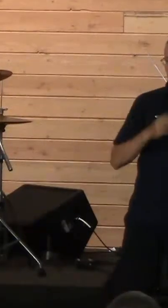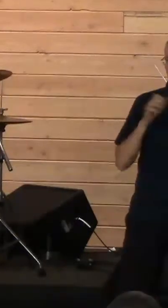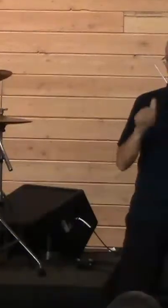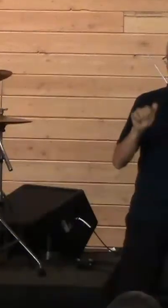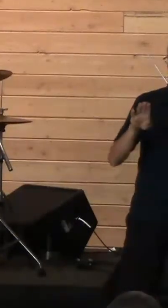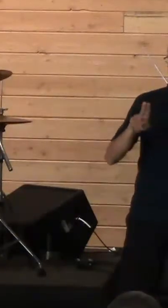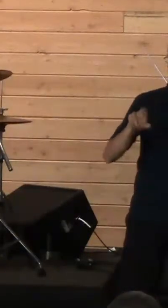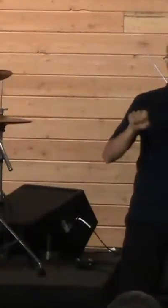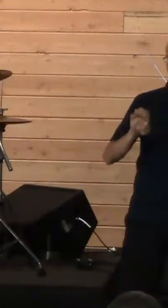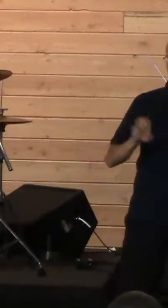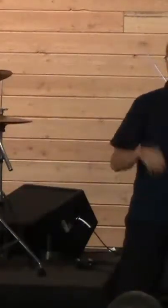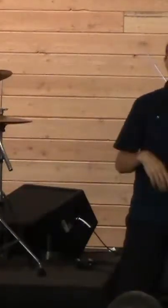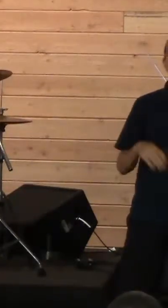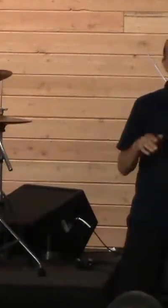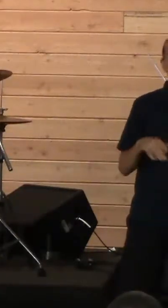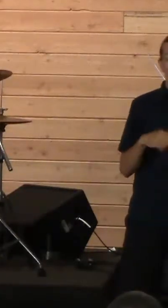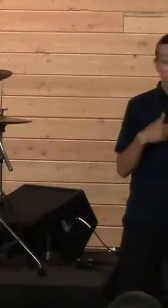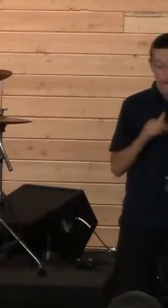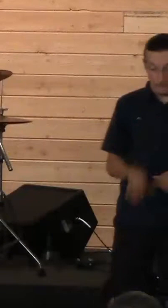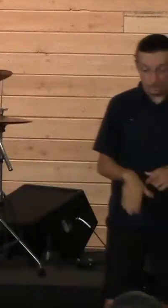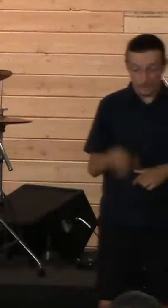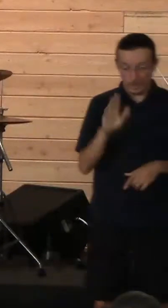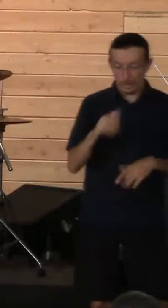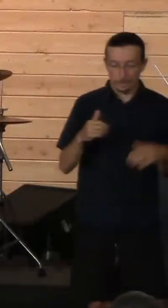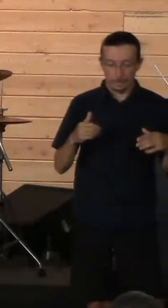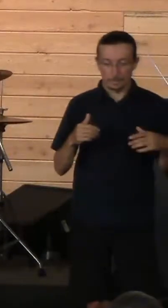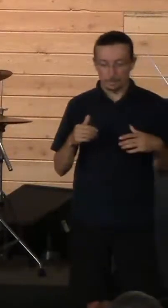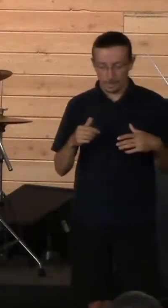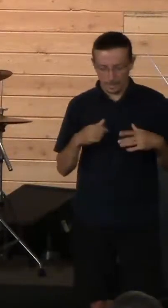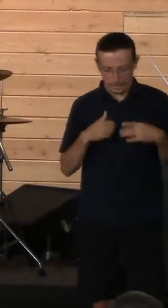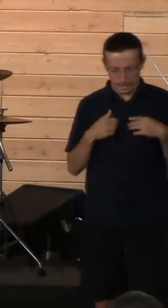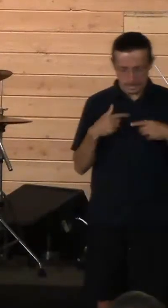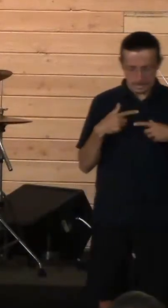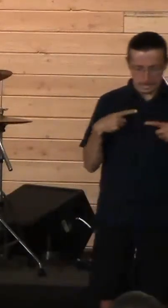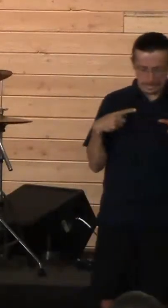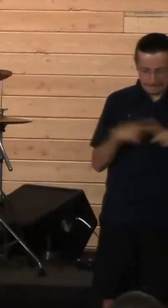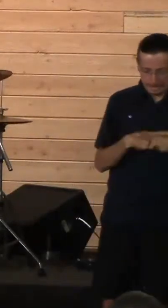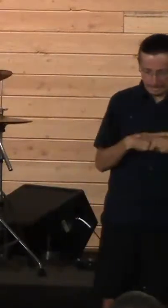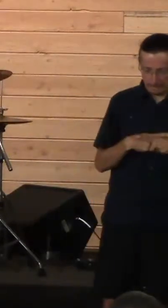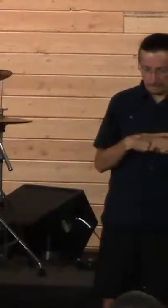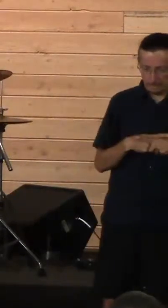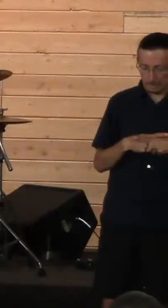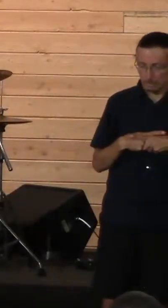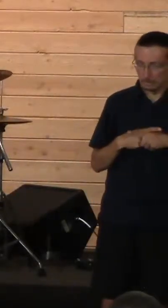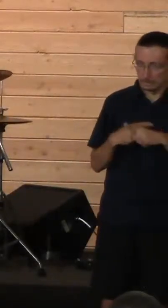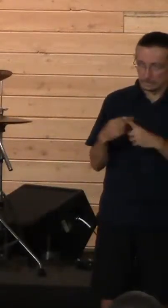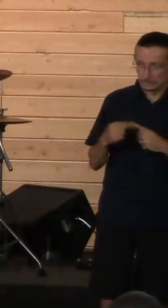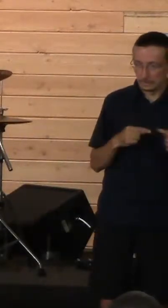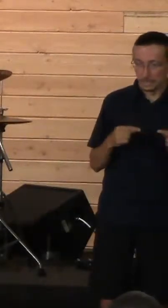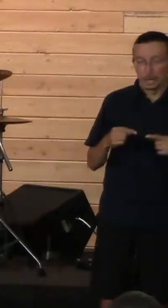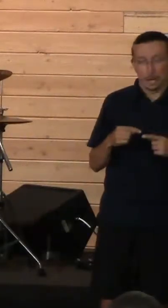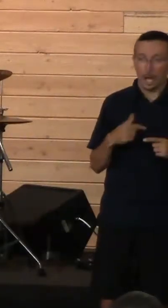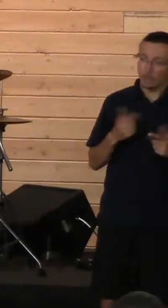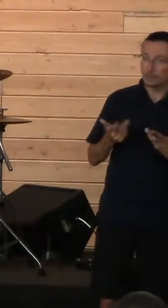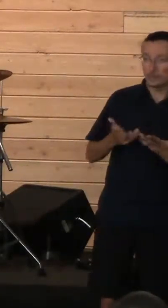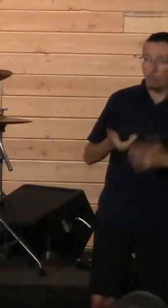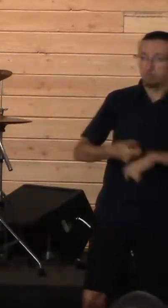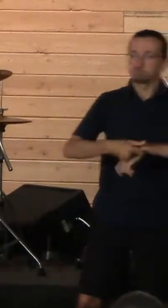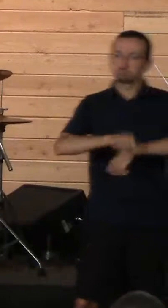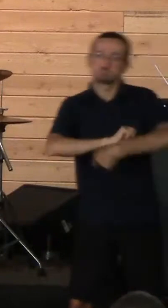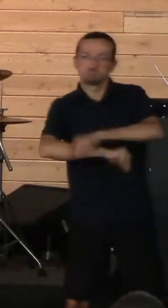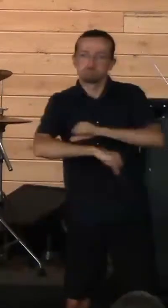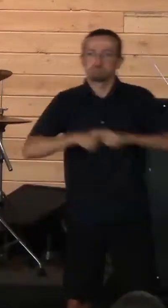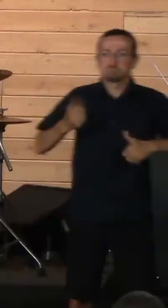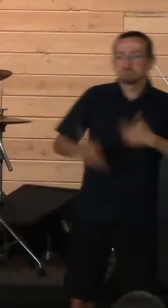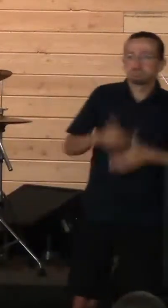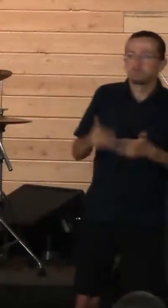my whole childhood that struggled for me being a pretty, like, being-getter of a human being, either trying